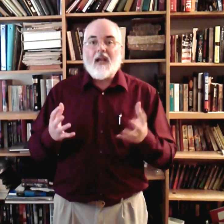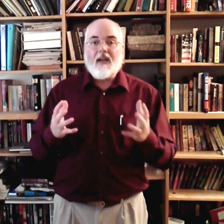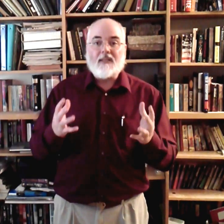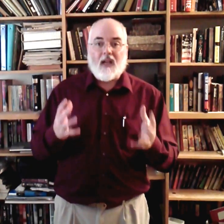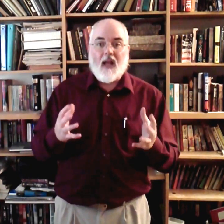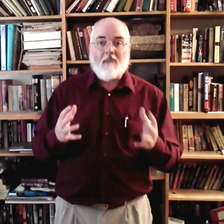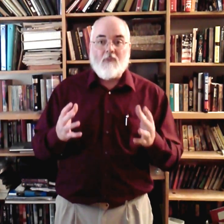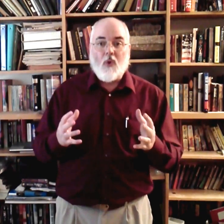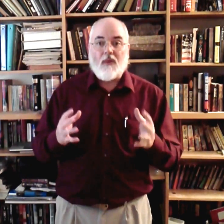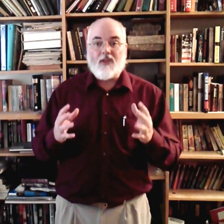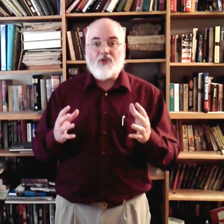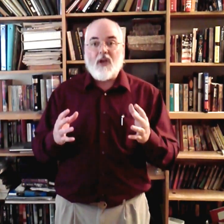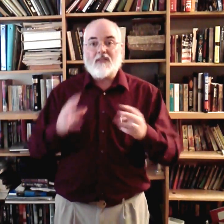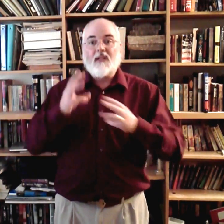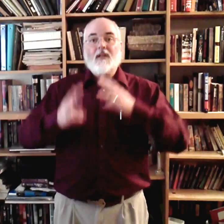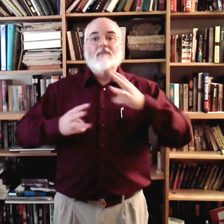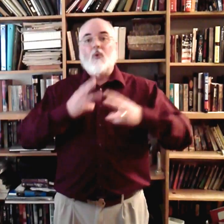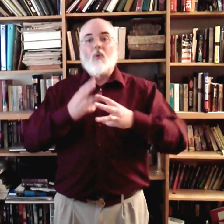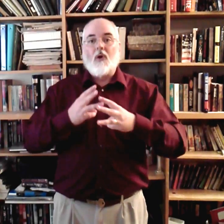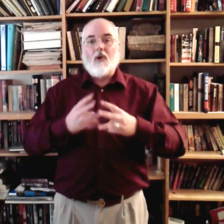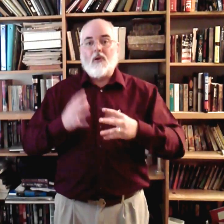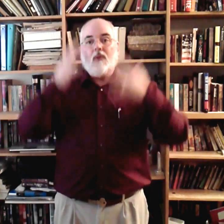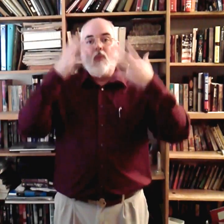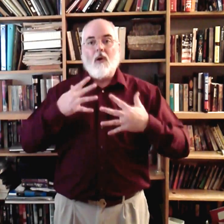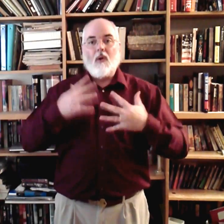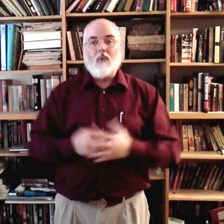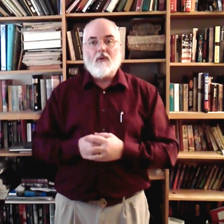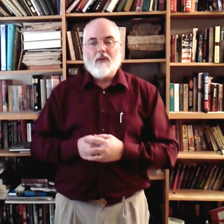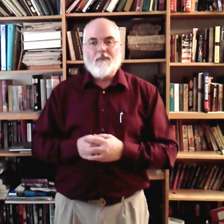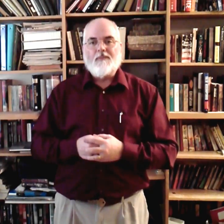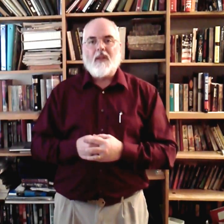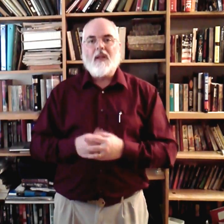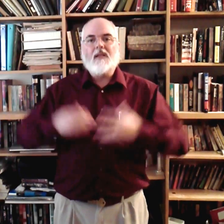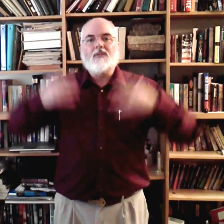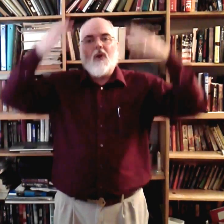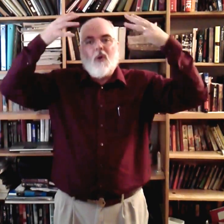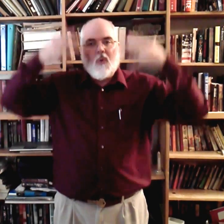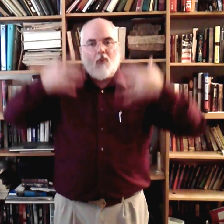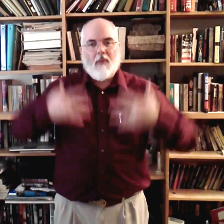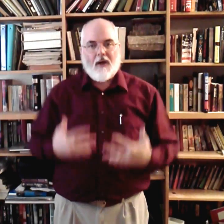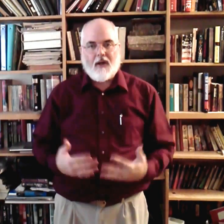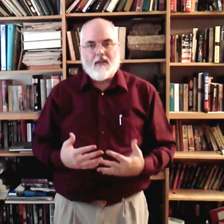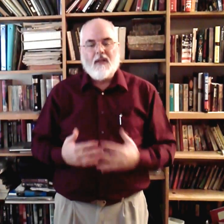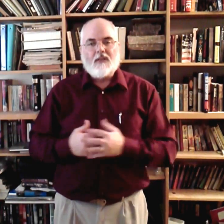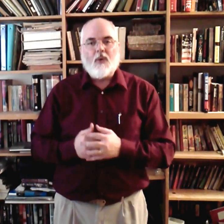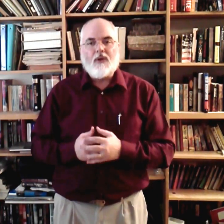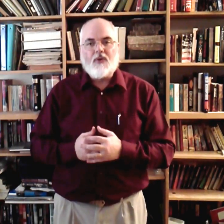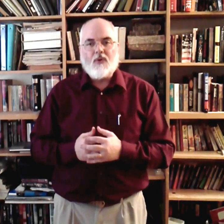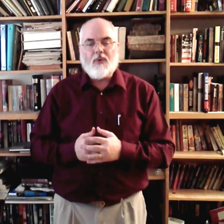is a lot more than just world and woe. It is the whole body. So, as you do this,